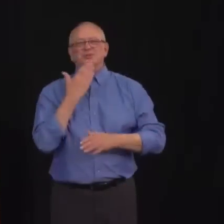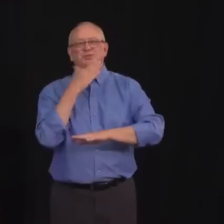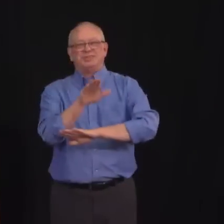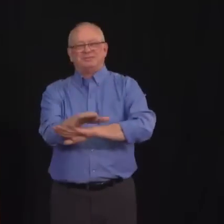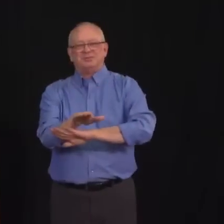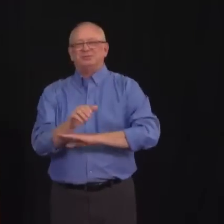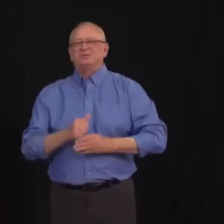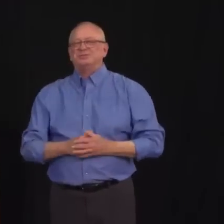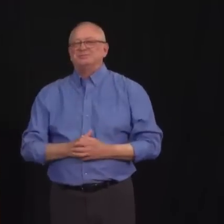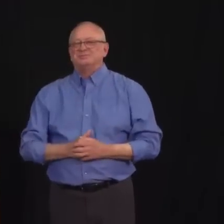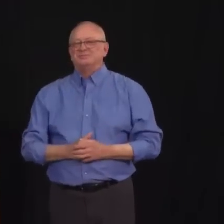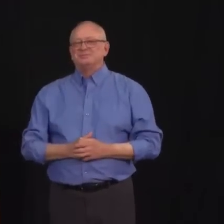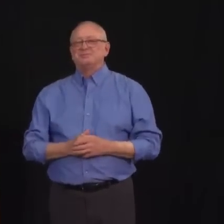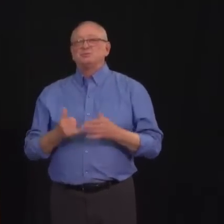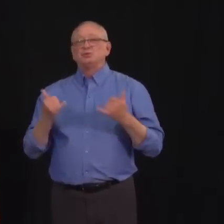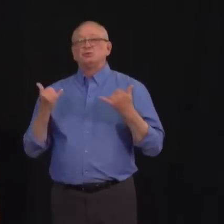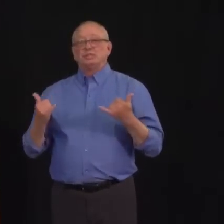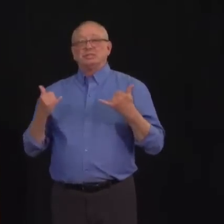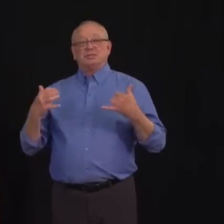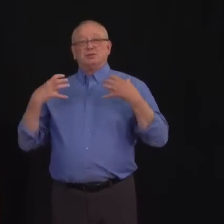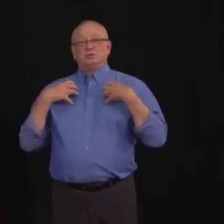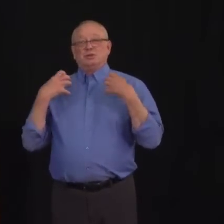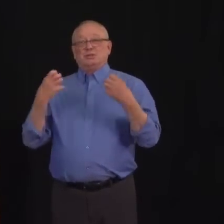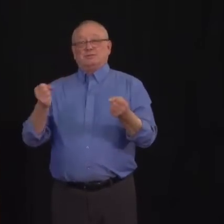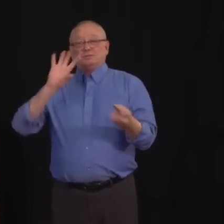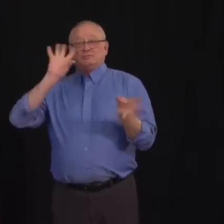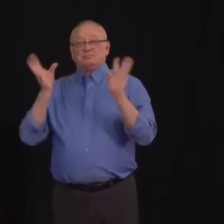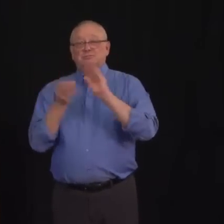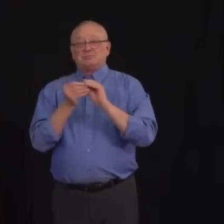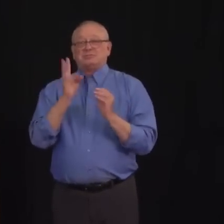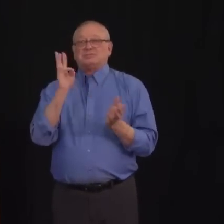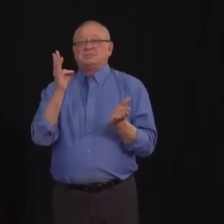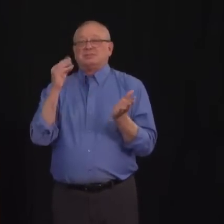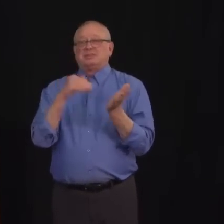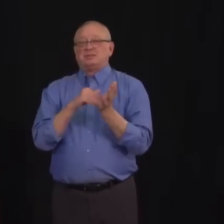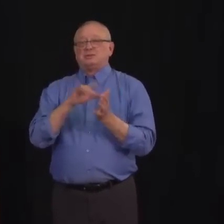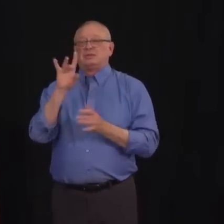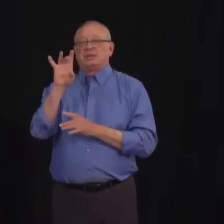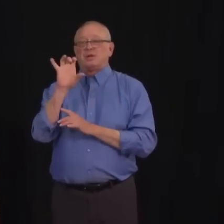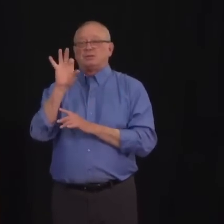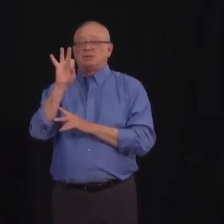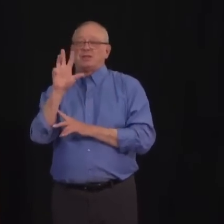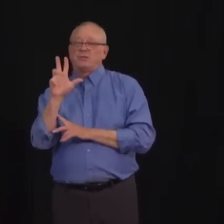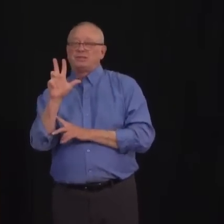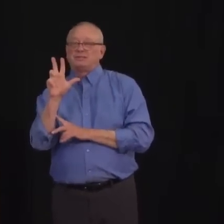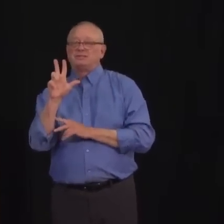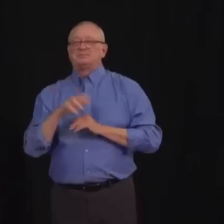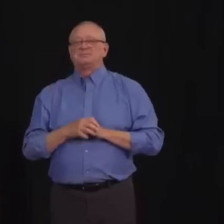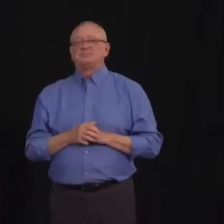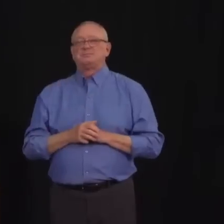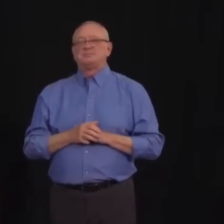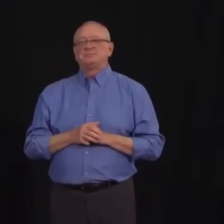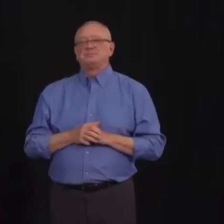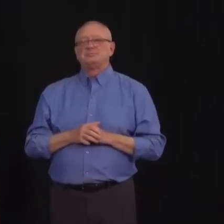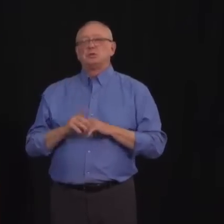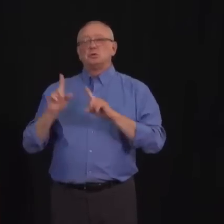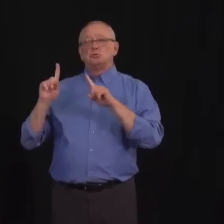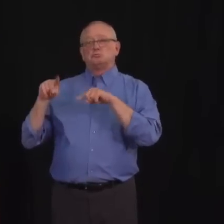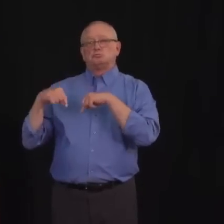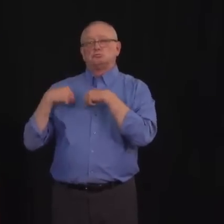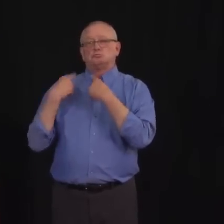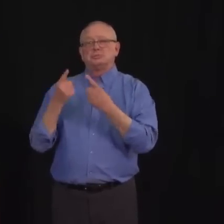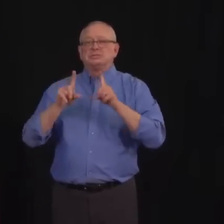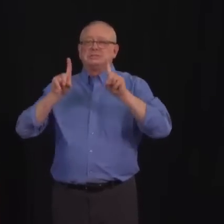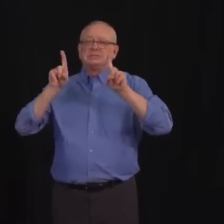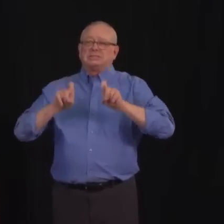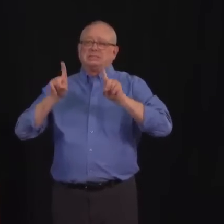I am pleased to report today that 6,893 Albertans have now recovered from COVID-19. We conducted